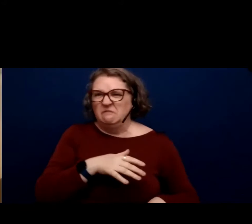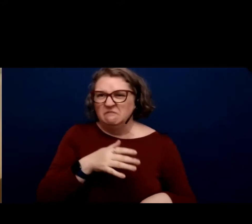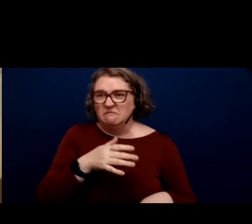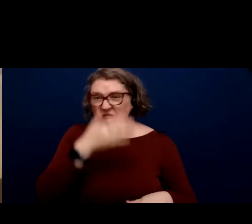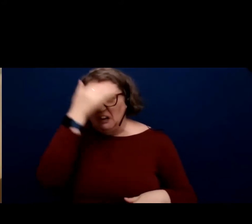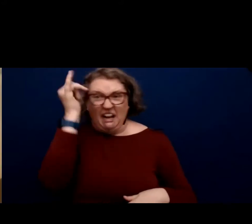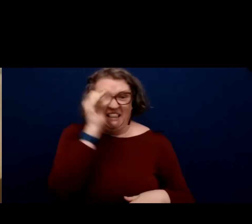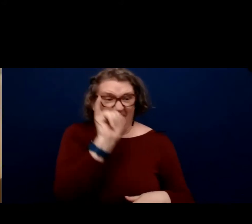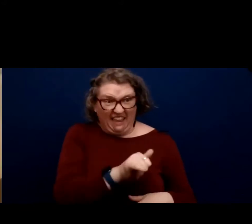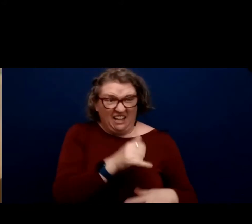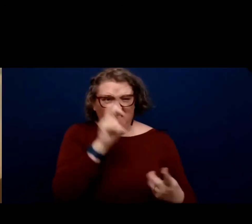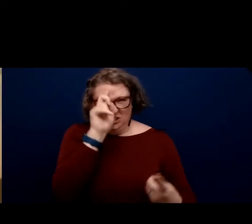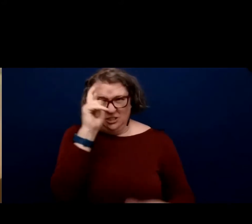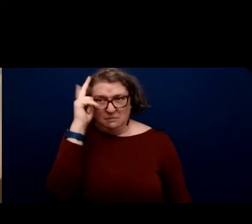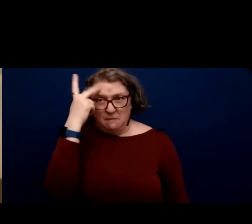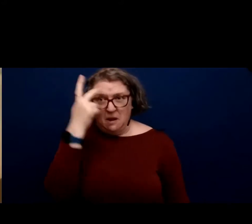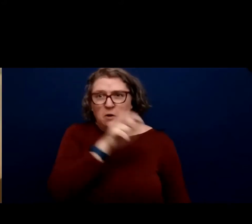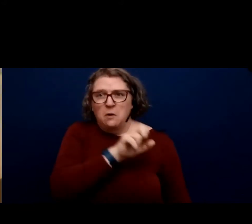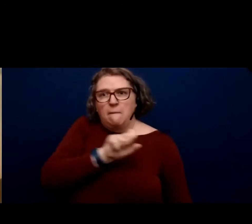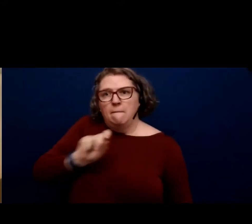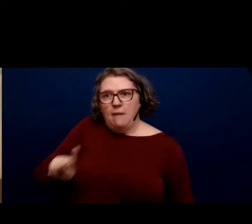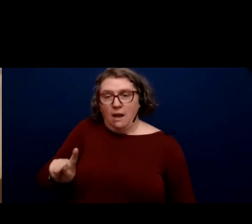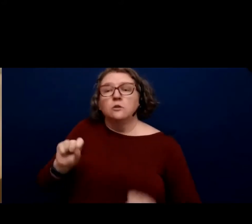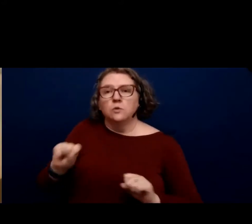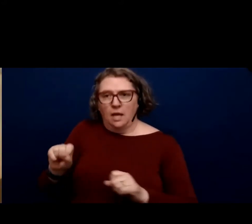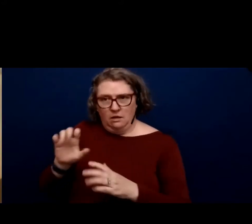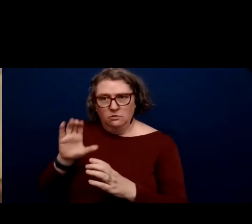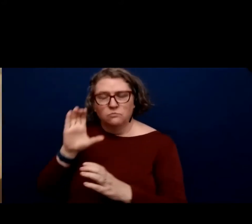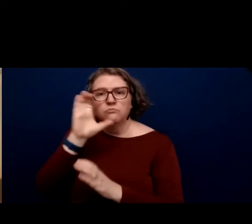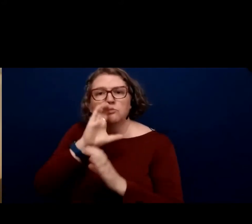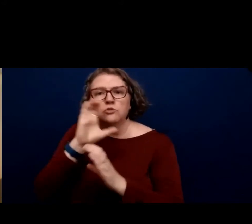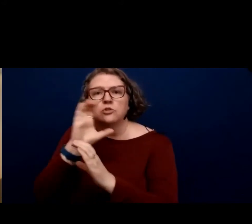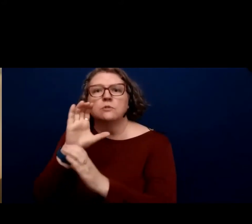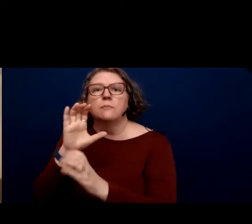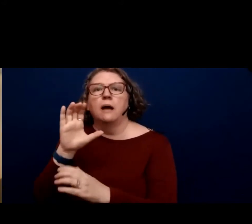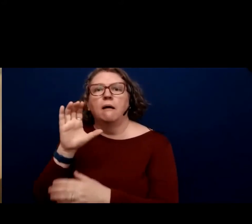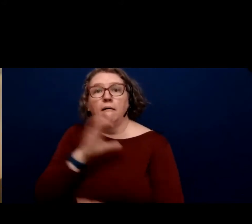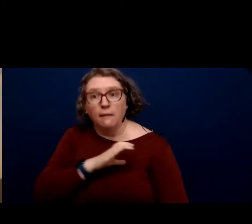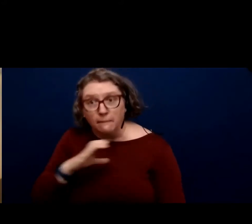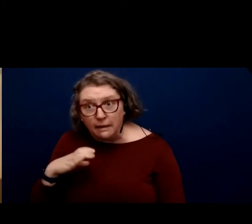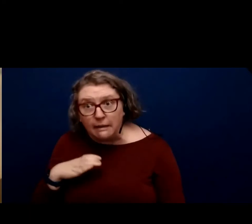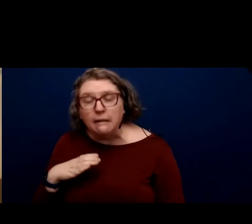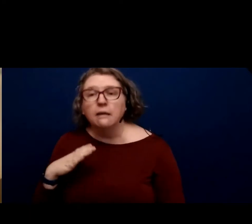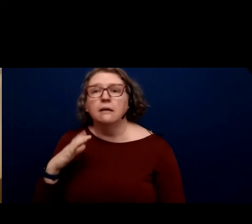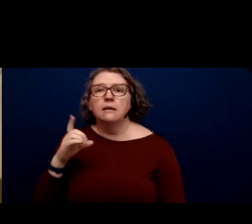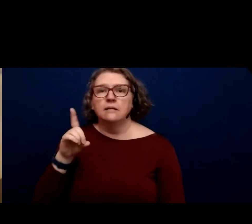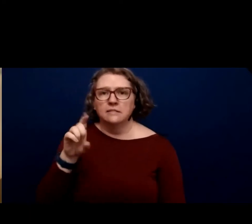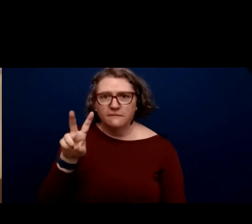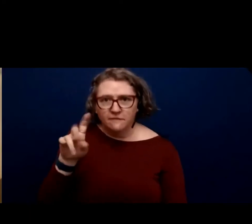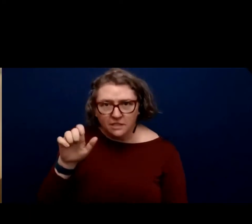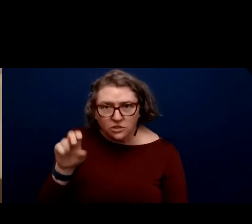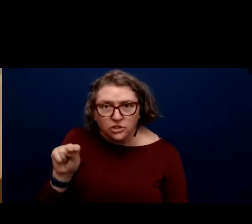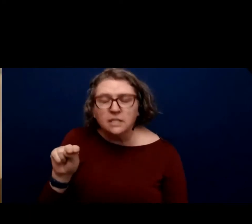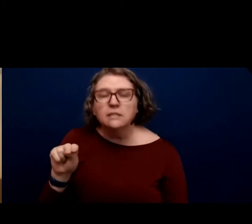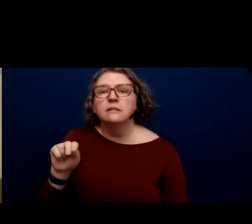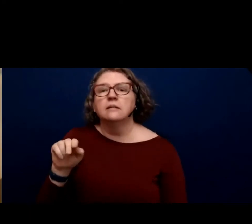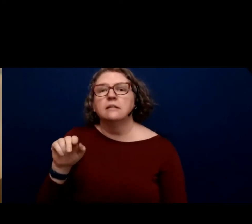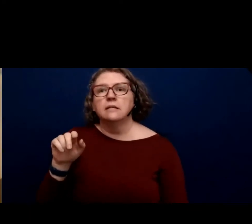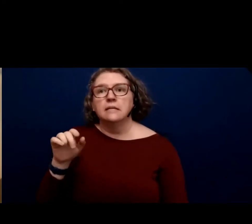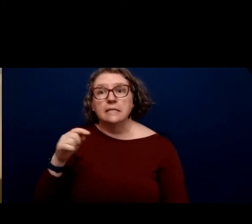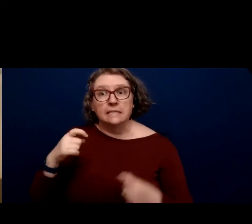back. You can search by a committee, can search by division and SIG, time of day, if it's spontaneous,